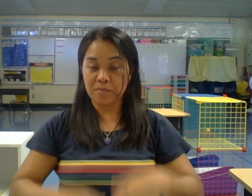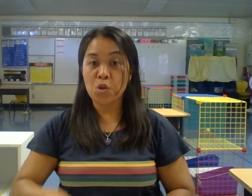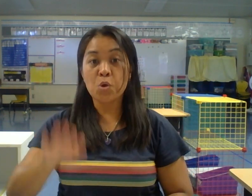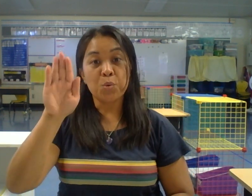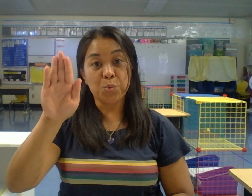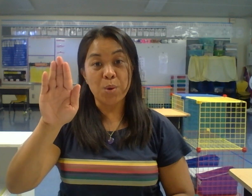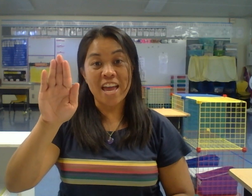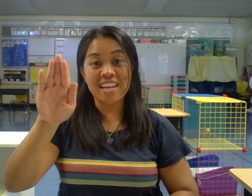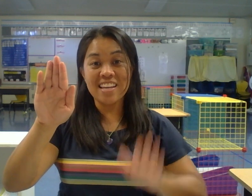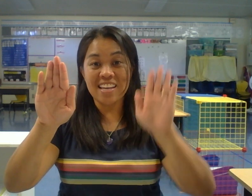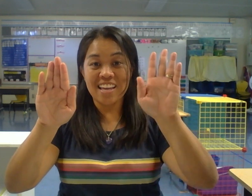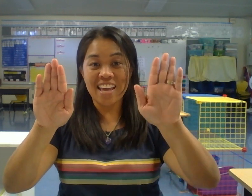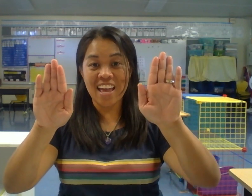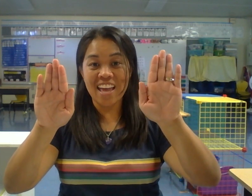Red Head.